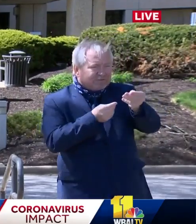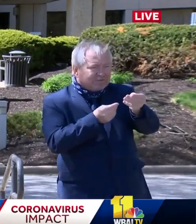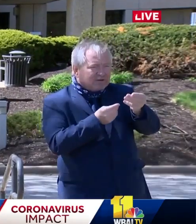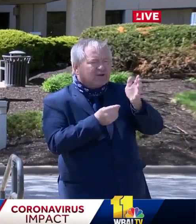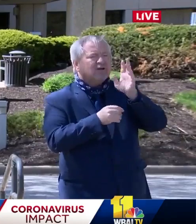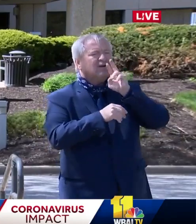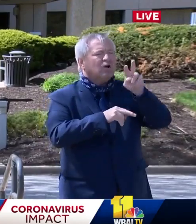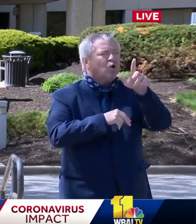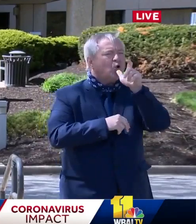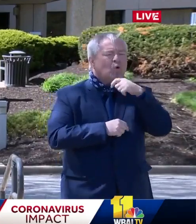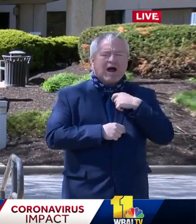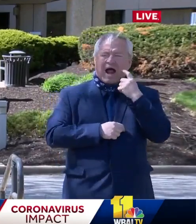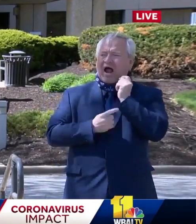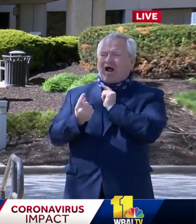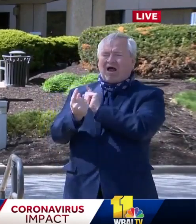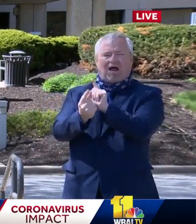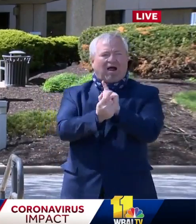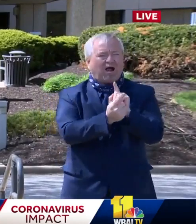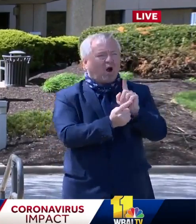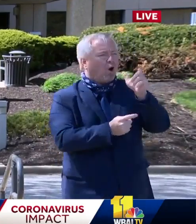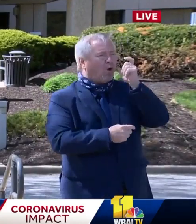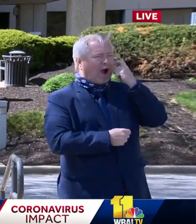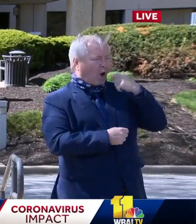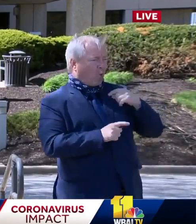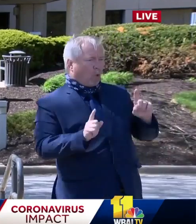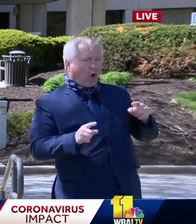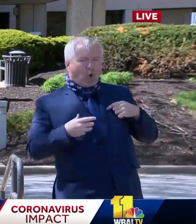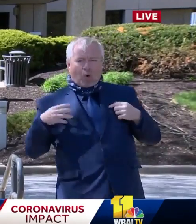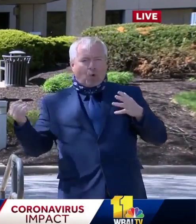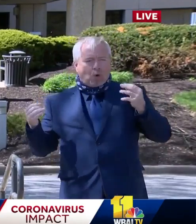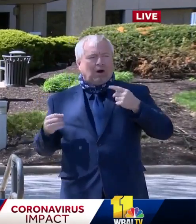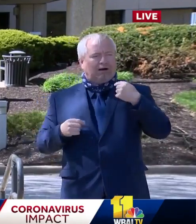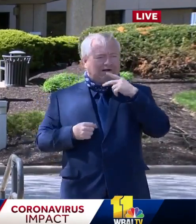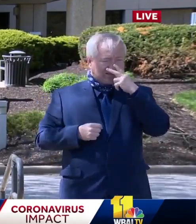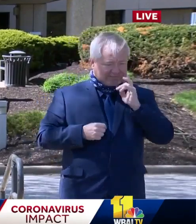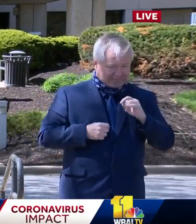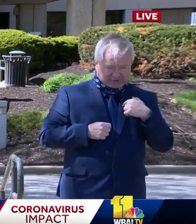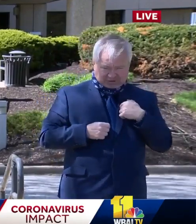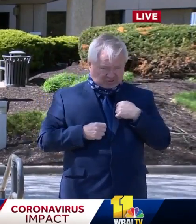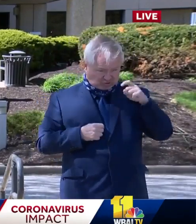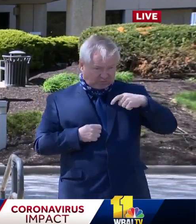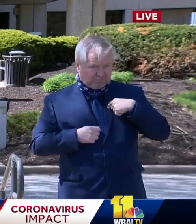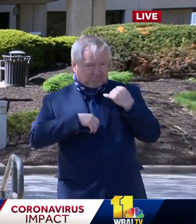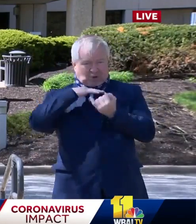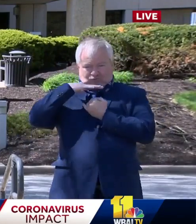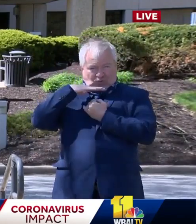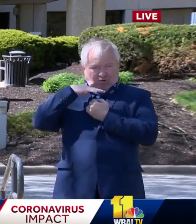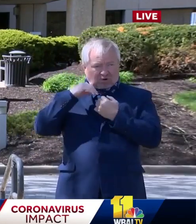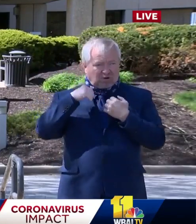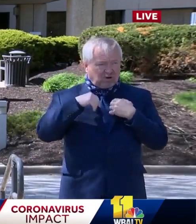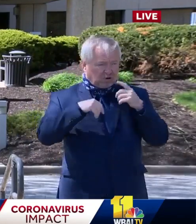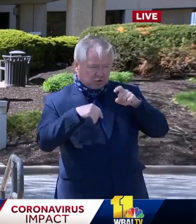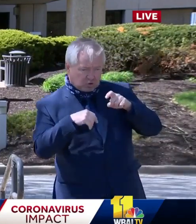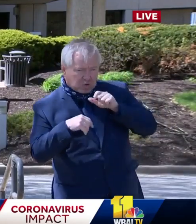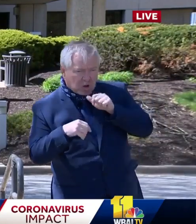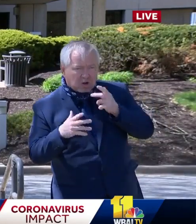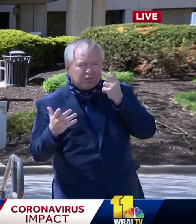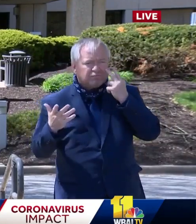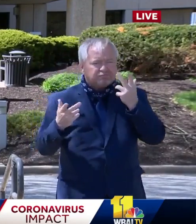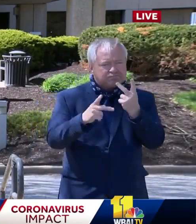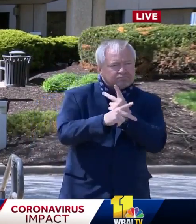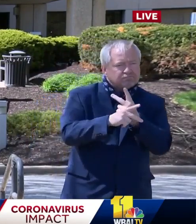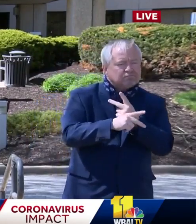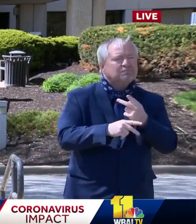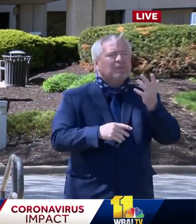who needs to self-isolate and any other further steps that need to be taken to ensure that the virus is not